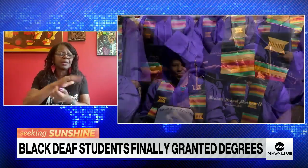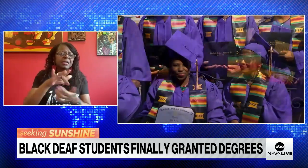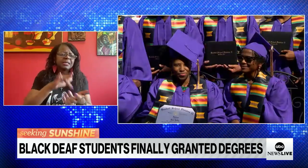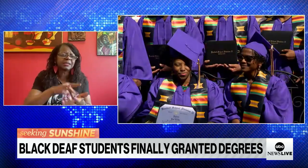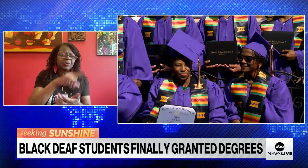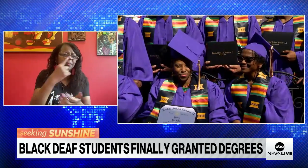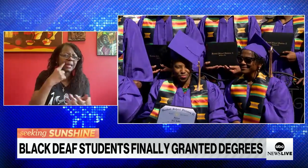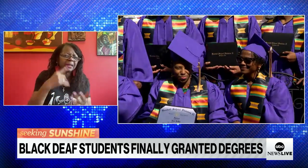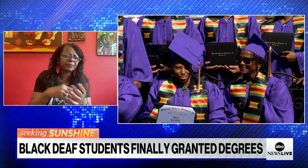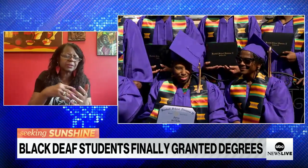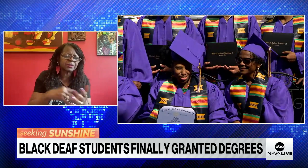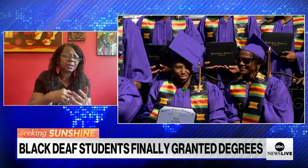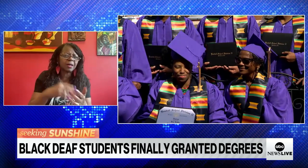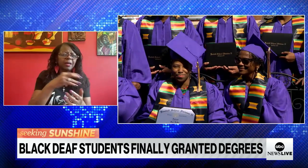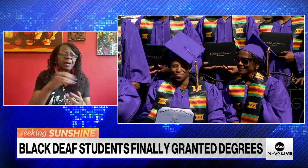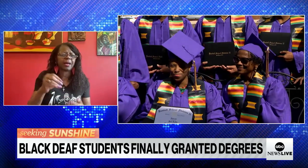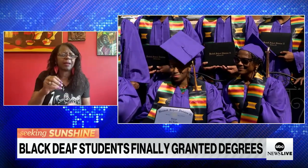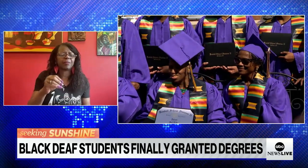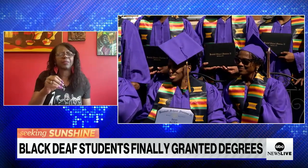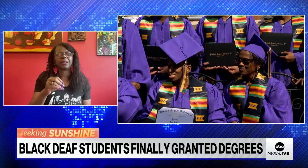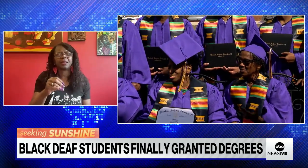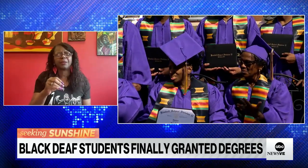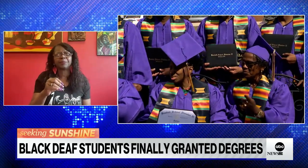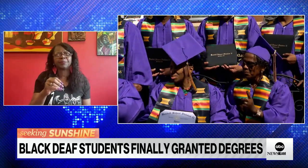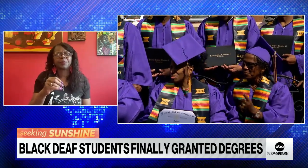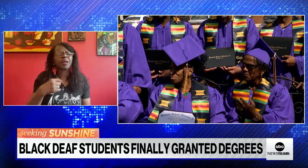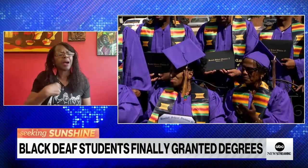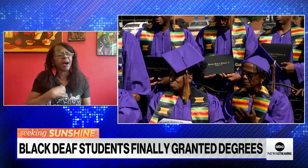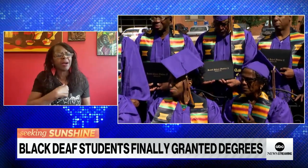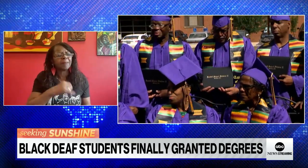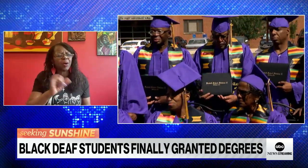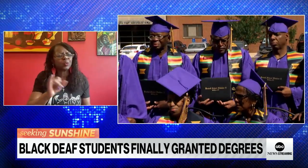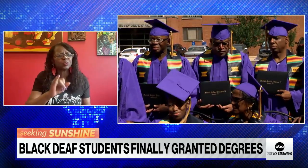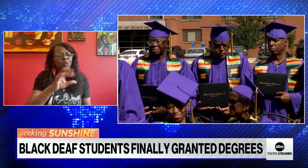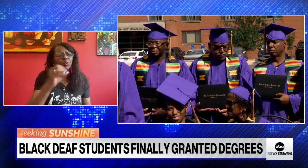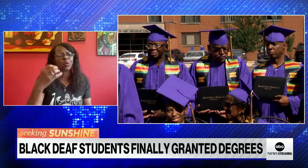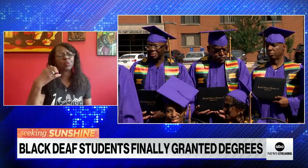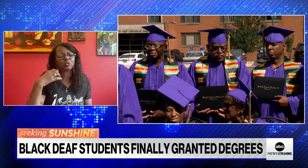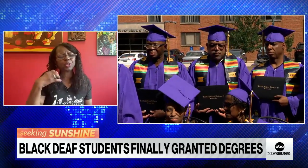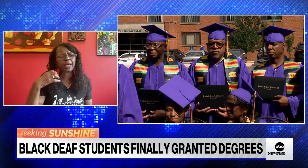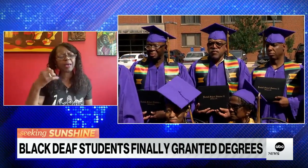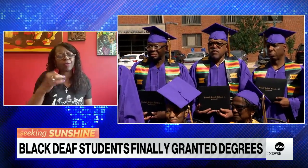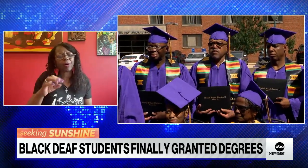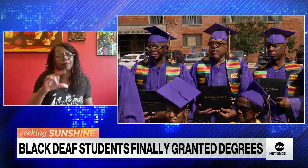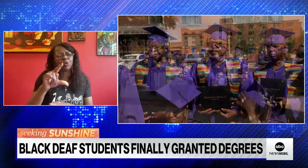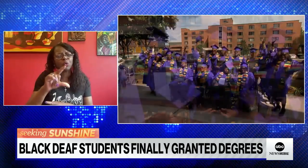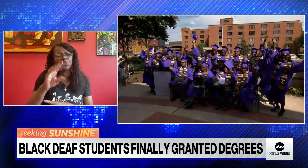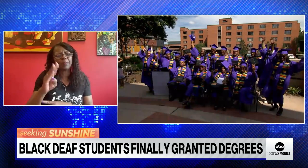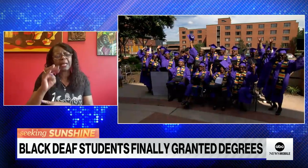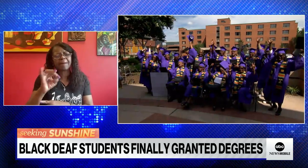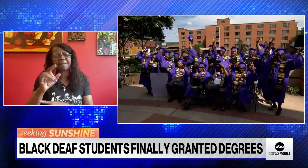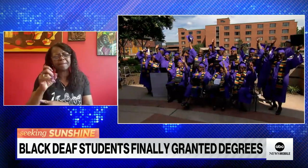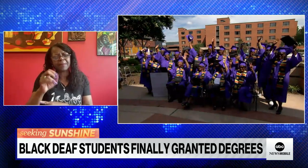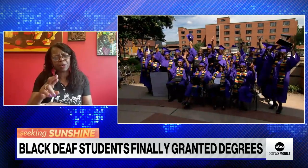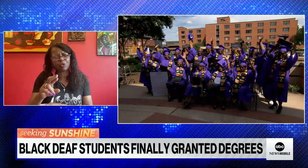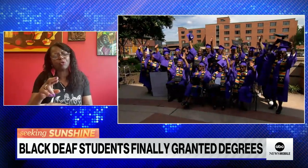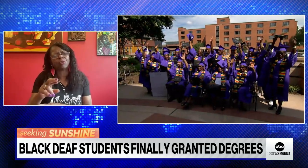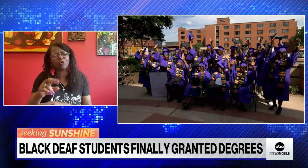you so much to Gallaudet University for supporting the Center for Black Deaf Studies. And I'll also add that I'm the chair